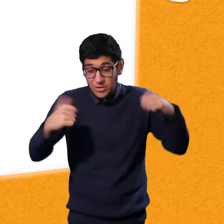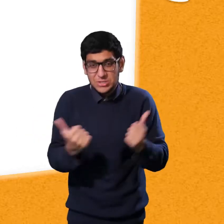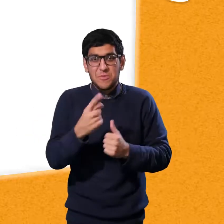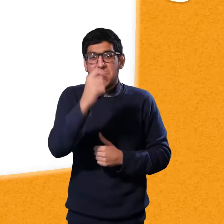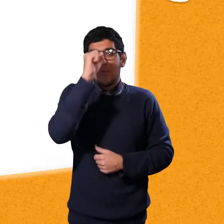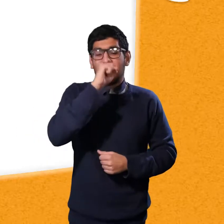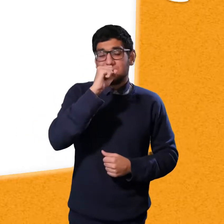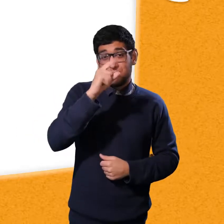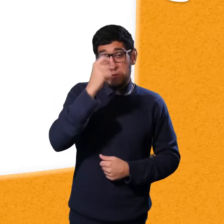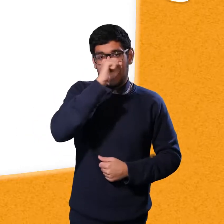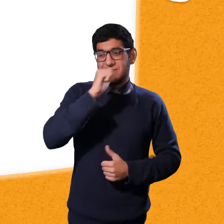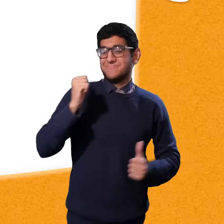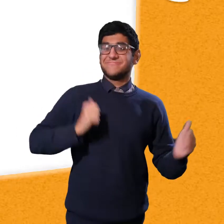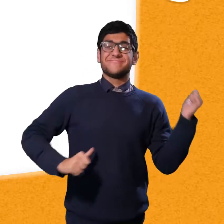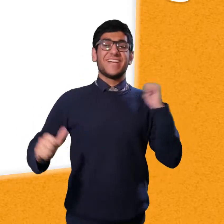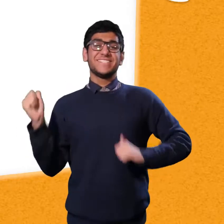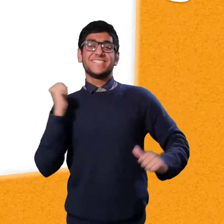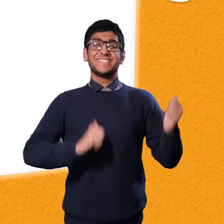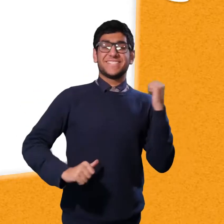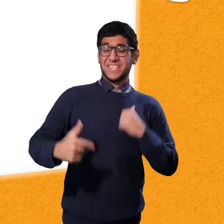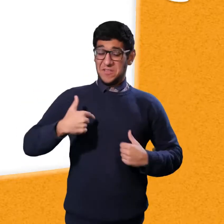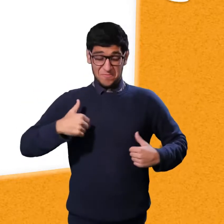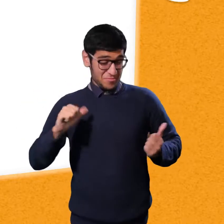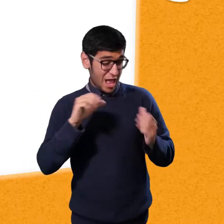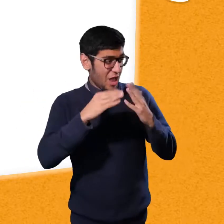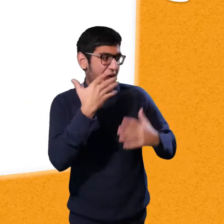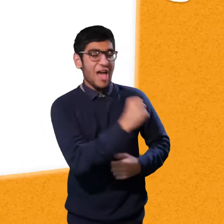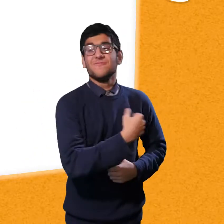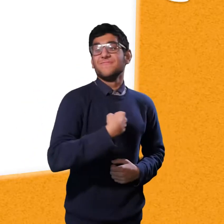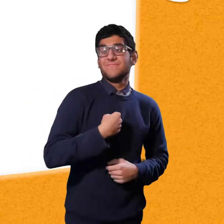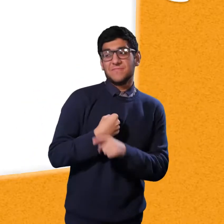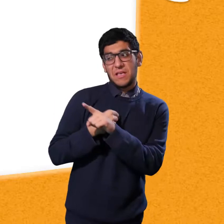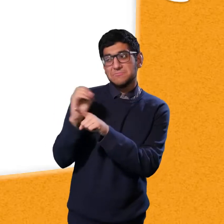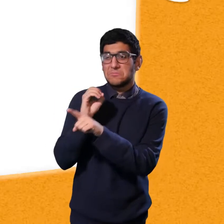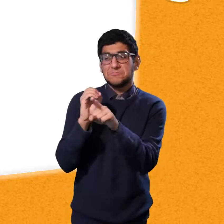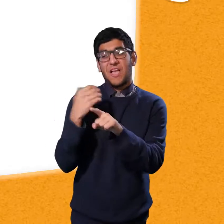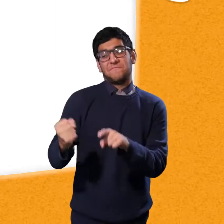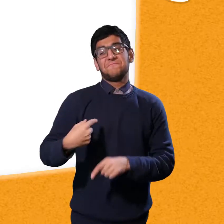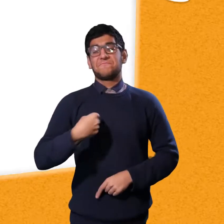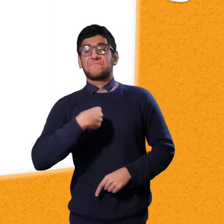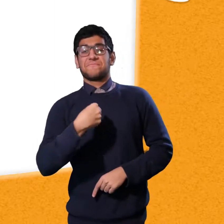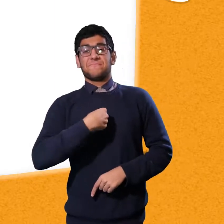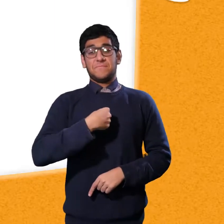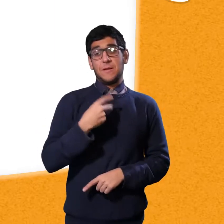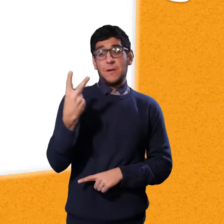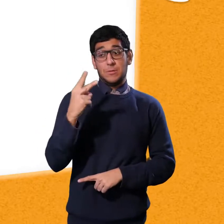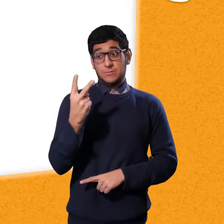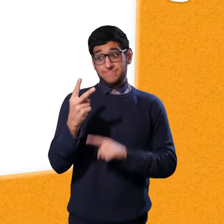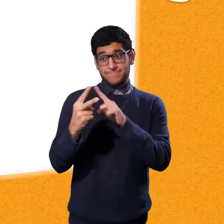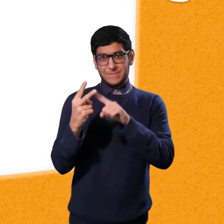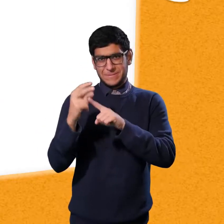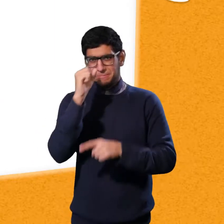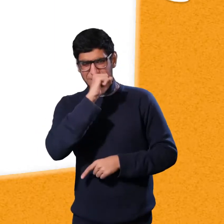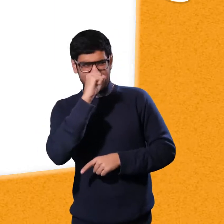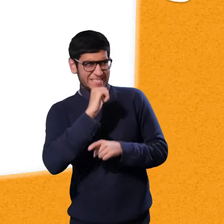And it looked magnificent. And the first little pig was very proud. Look what I've built. You haven't got